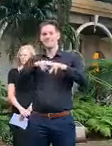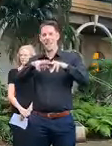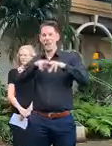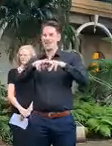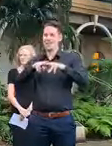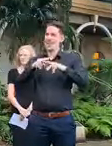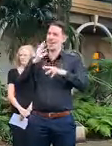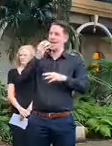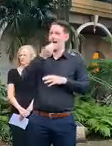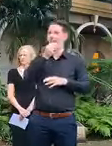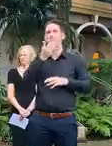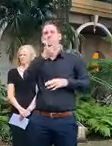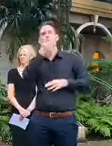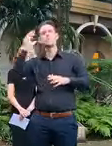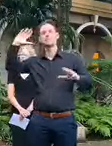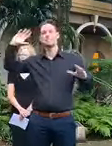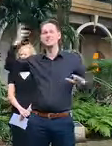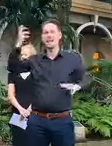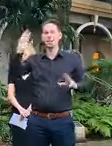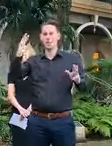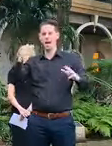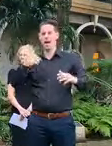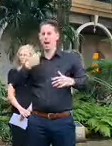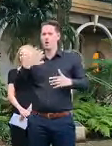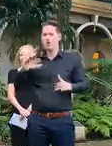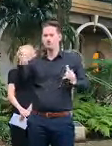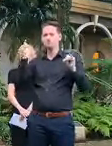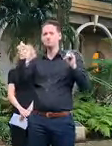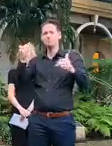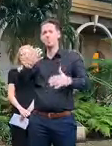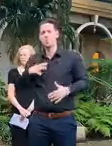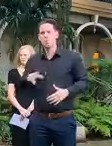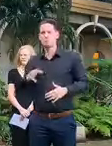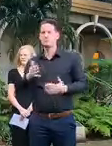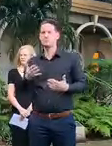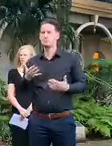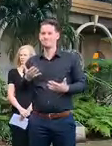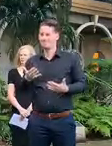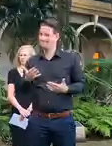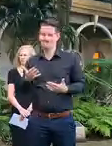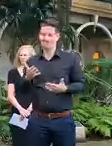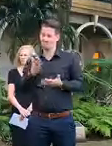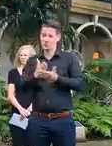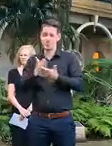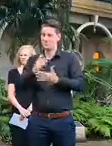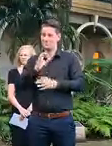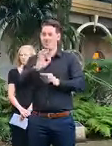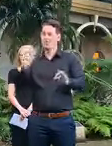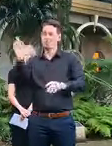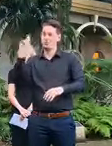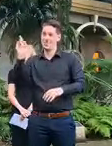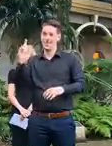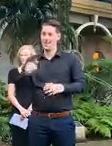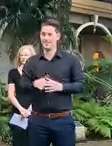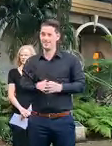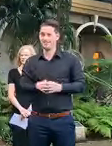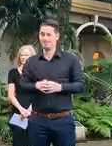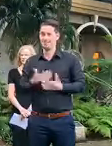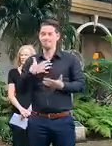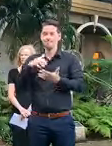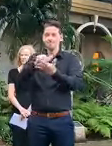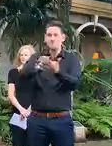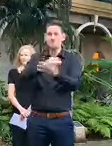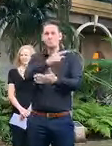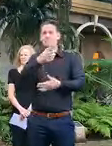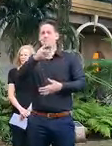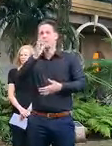afternoon, it's beautiful weather, I'm going to go and have a big night out. Well guess what, now is not the time to do it. I'm sorry to